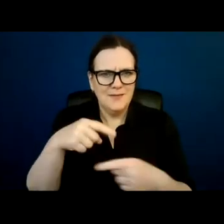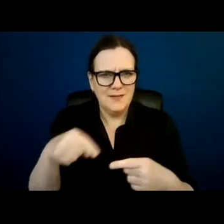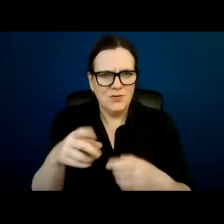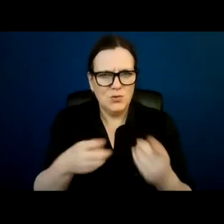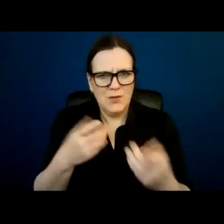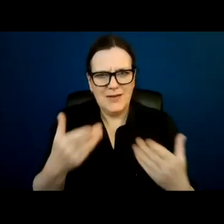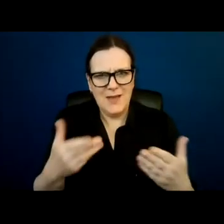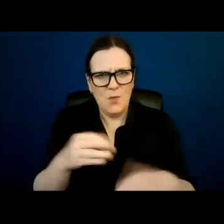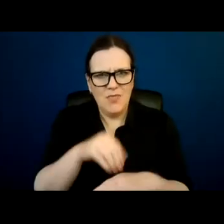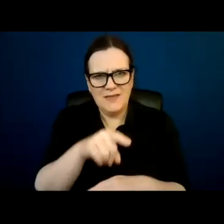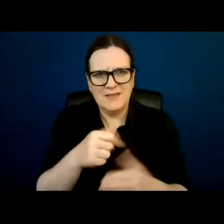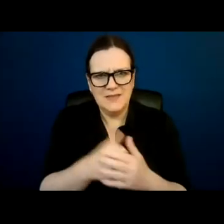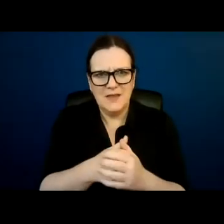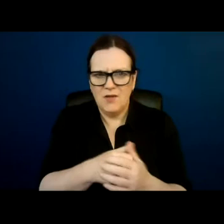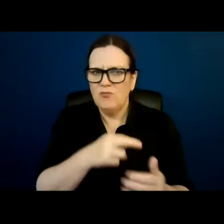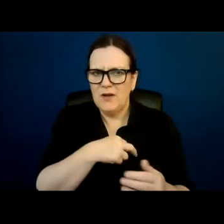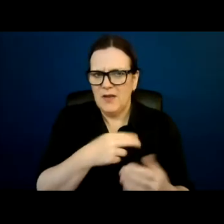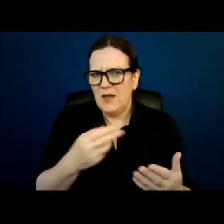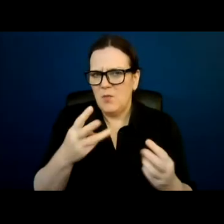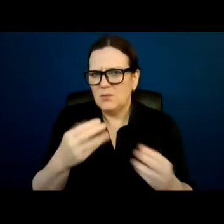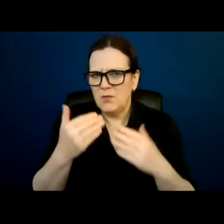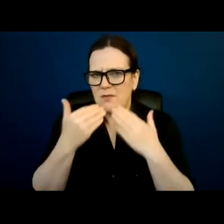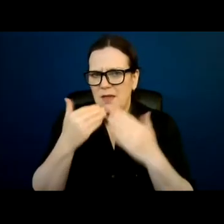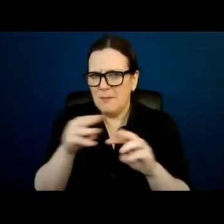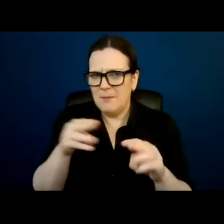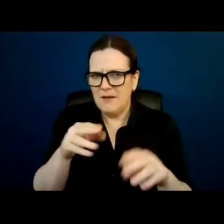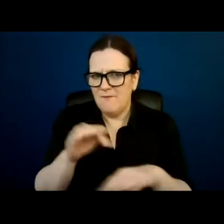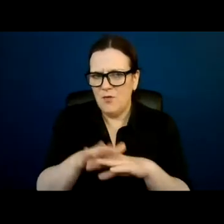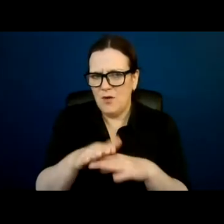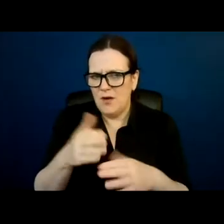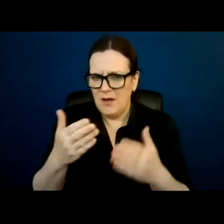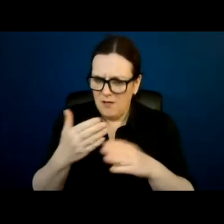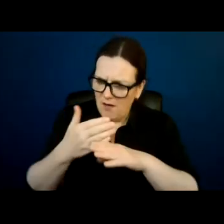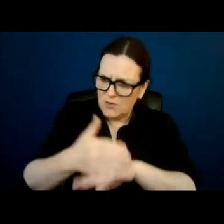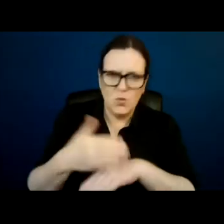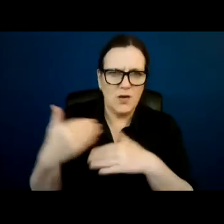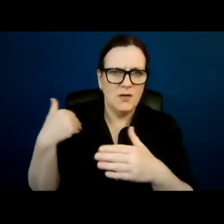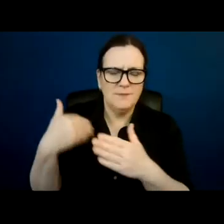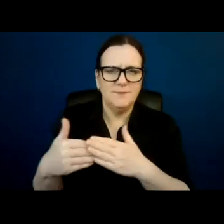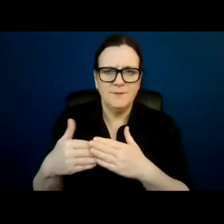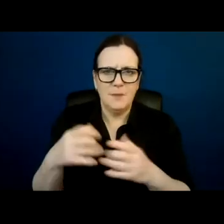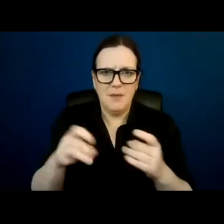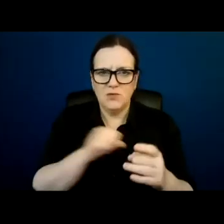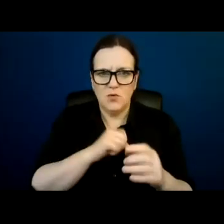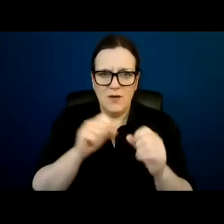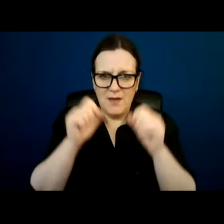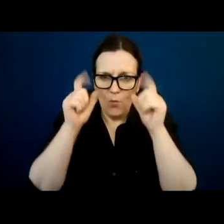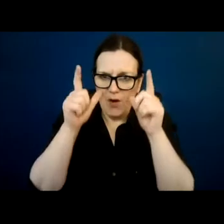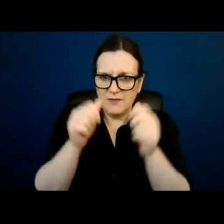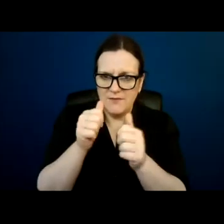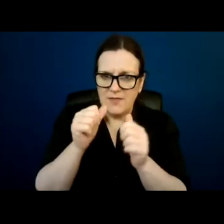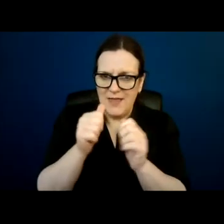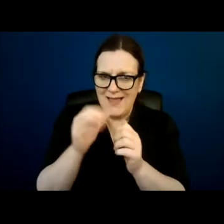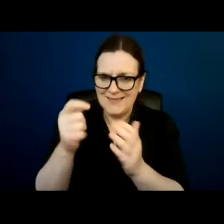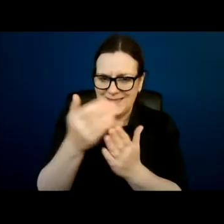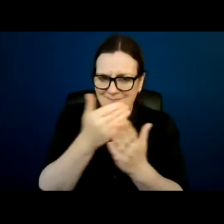this. And it is not going to be easy ensuring that everyone who needs this act is aware of it. Certainly, there's a lot of